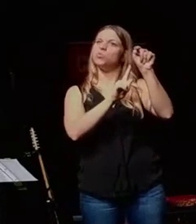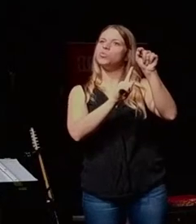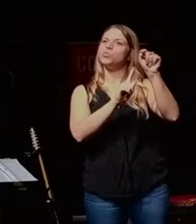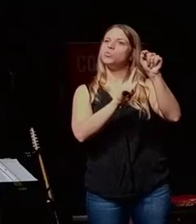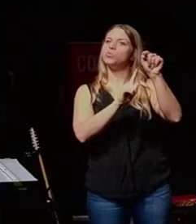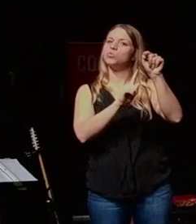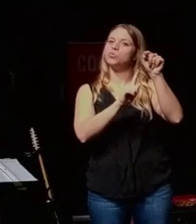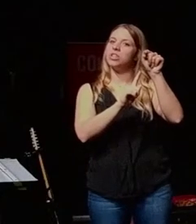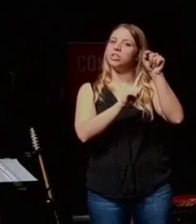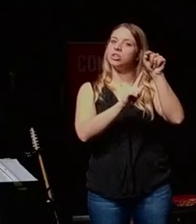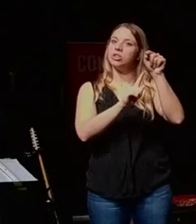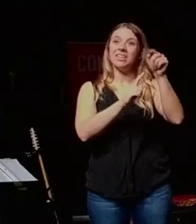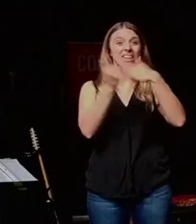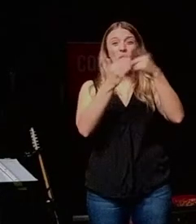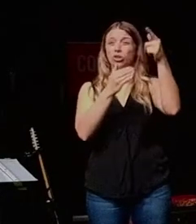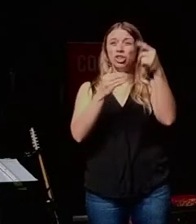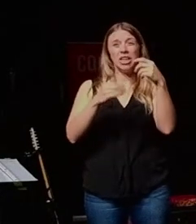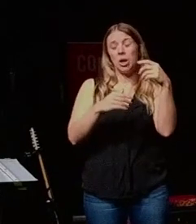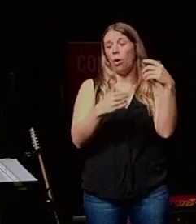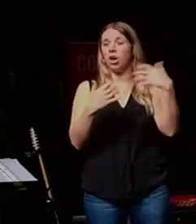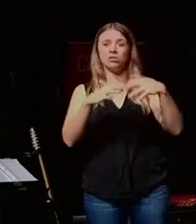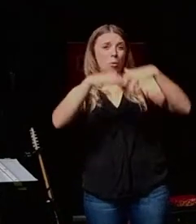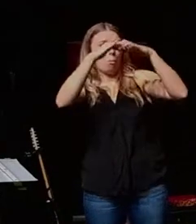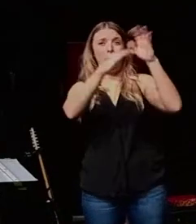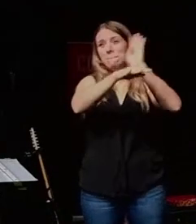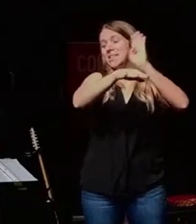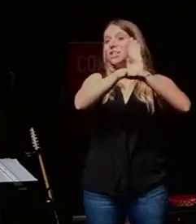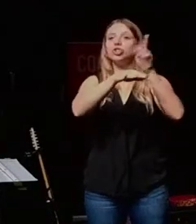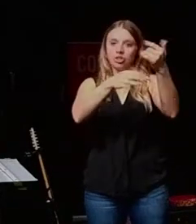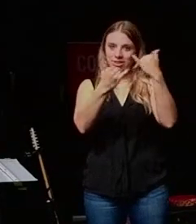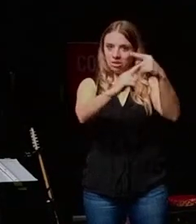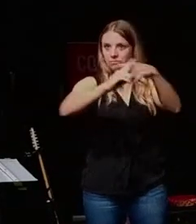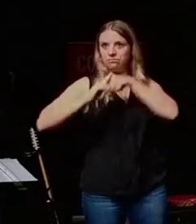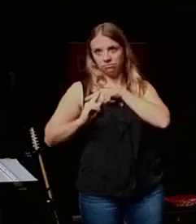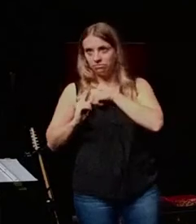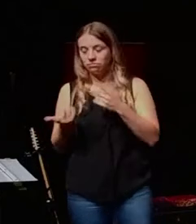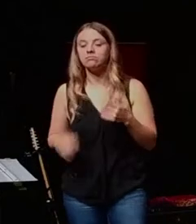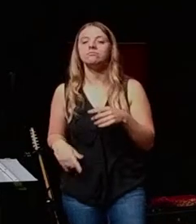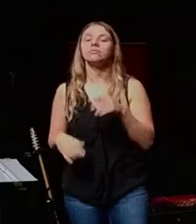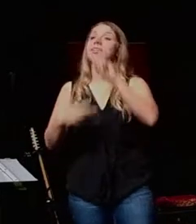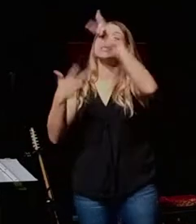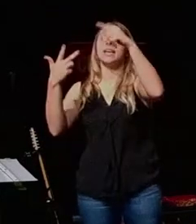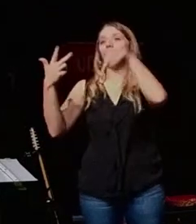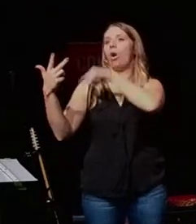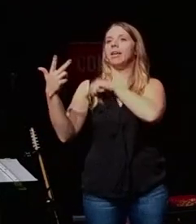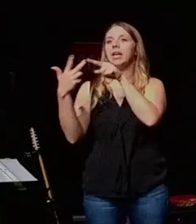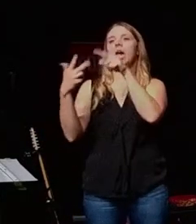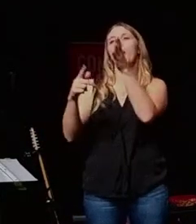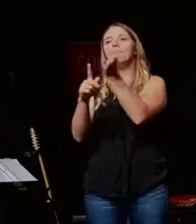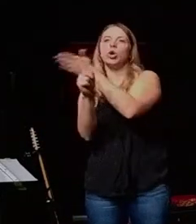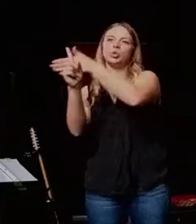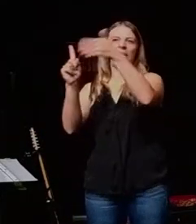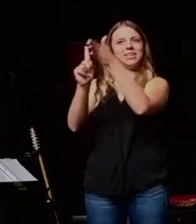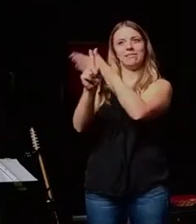prevent her from becoming a Christian. From repenting of her sins. The second quality is persuasiveness, right? She is persuasive.